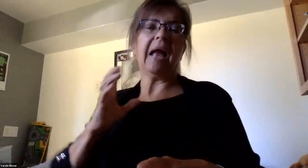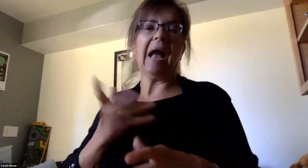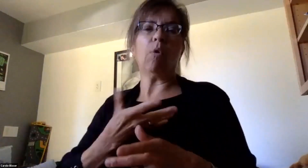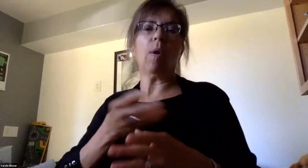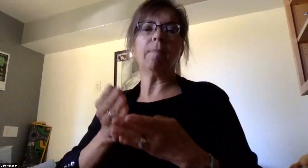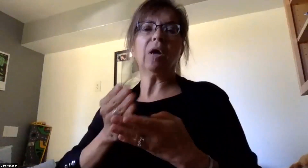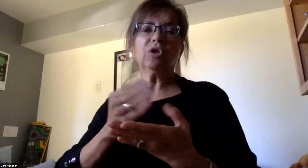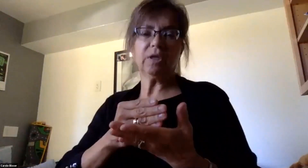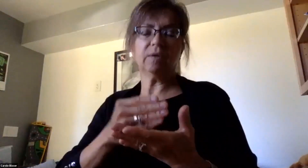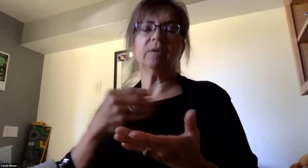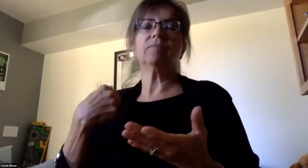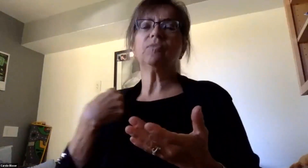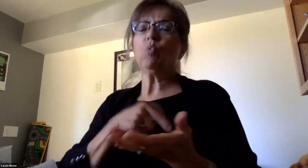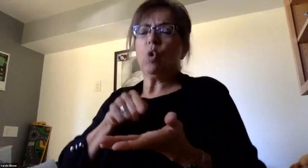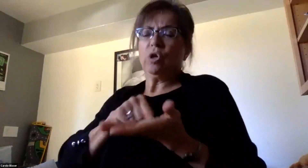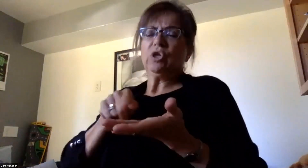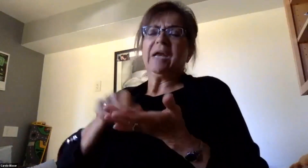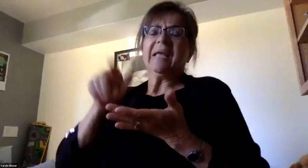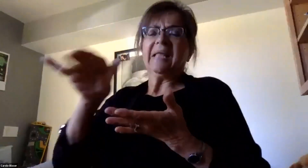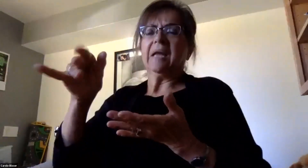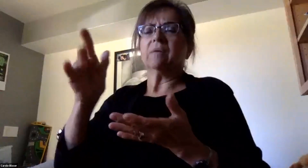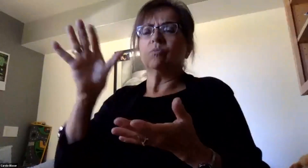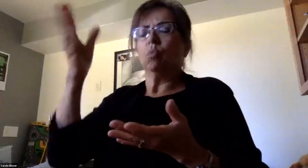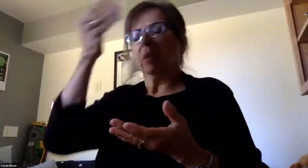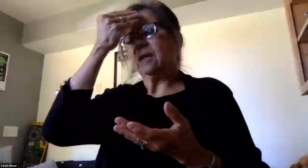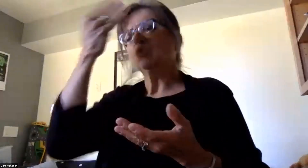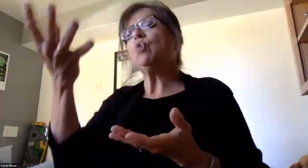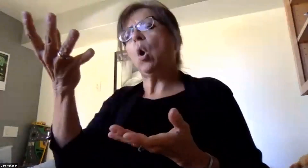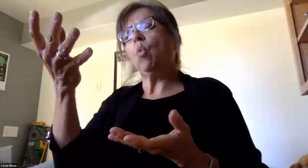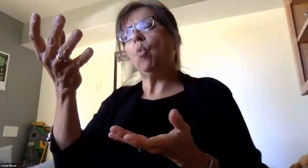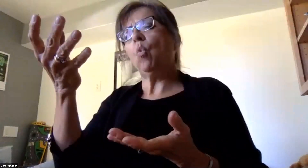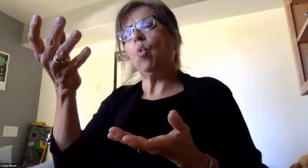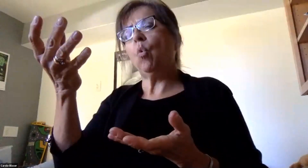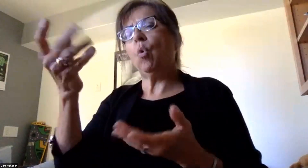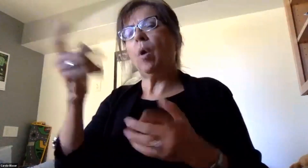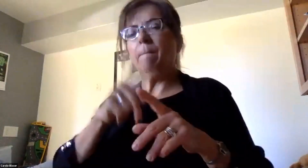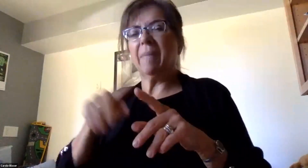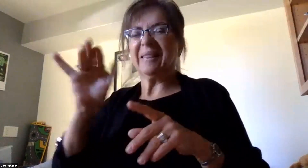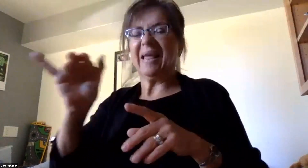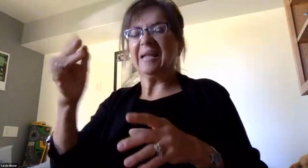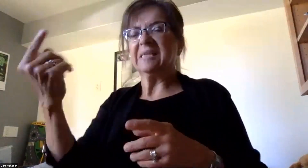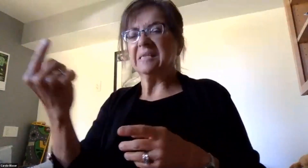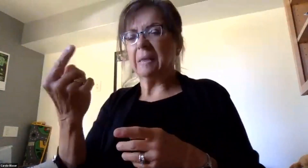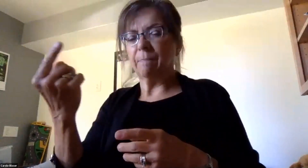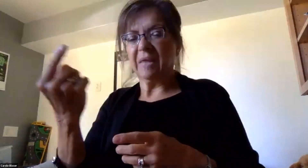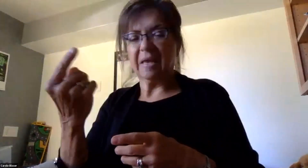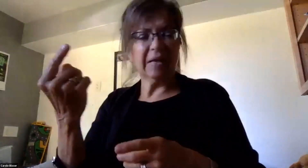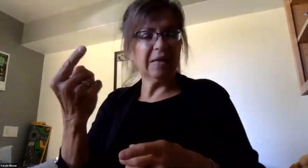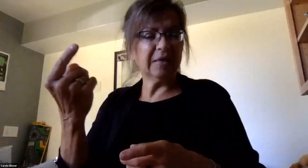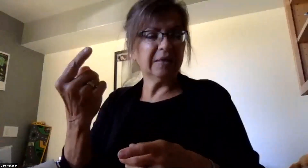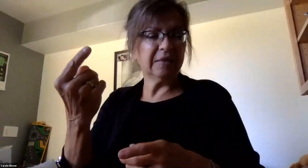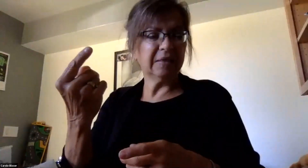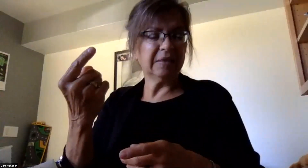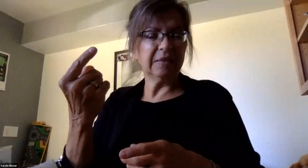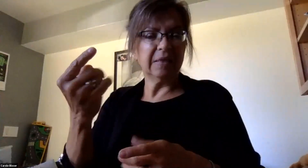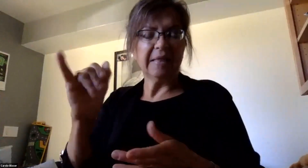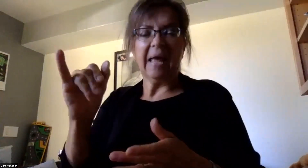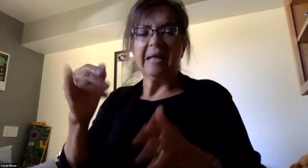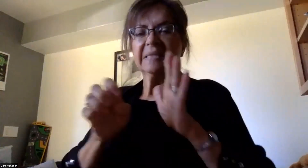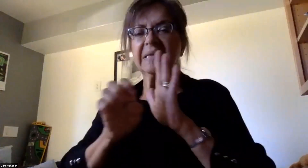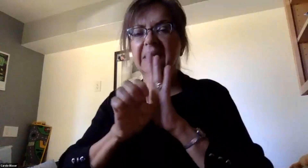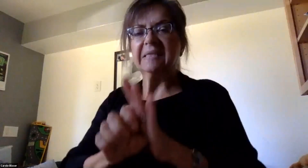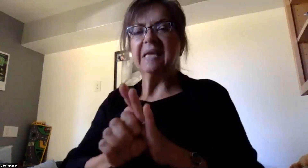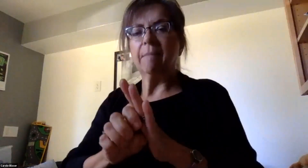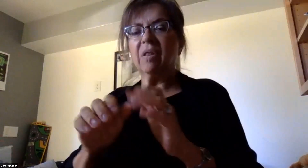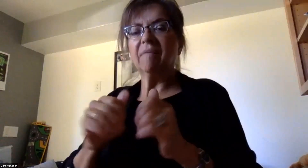looking into that and we'll give you an update on that as soon as we can. But that's something that, that's an example of how things